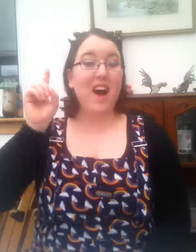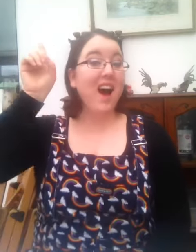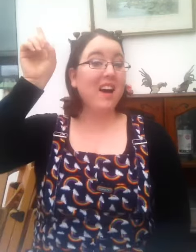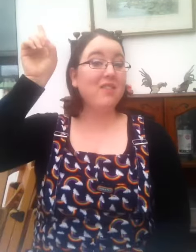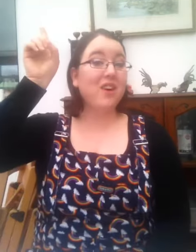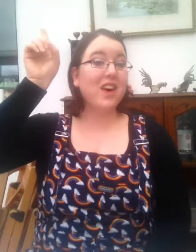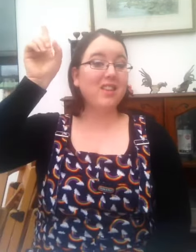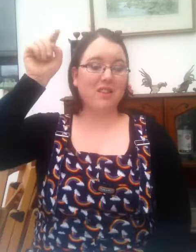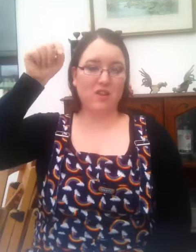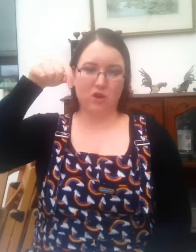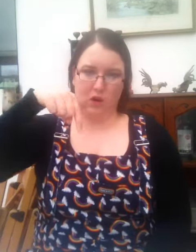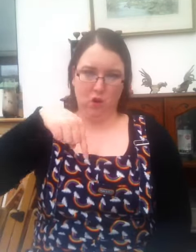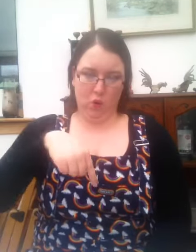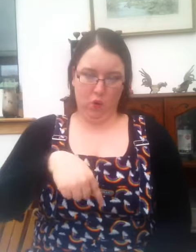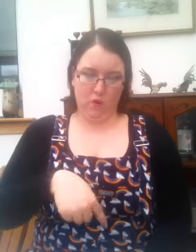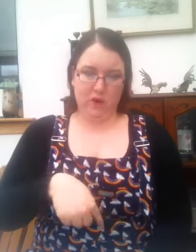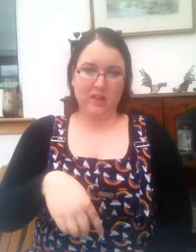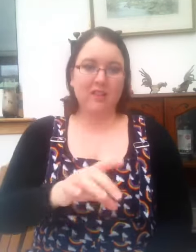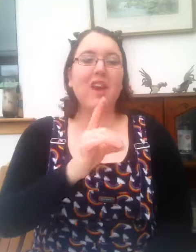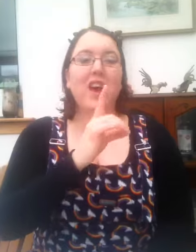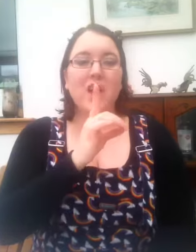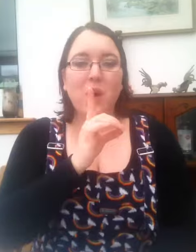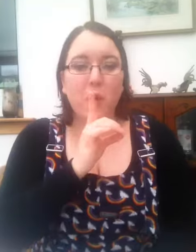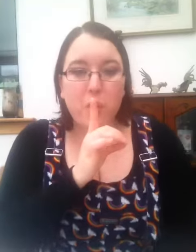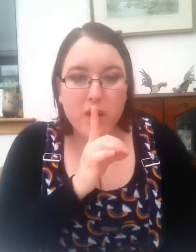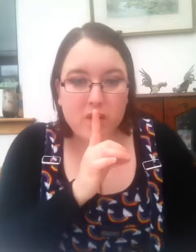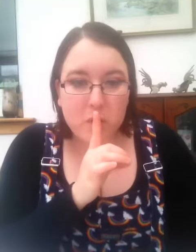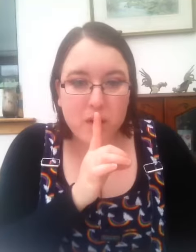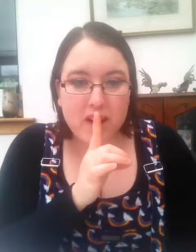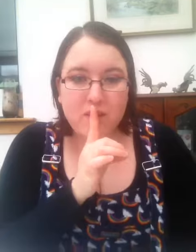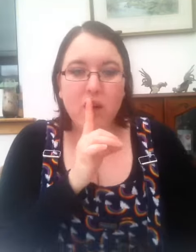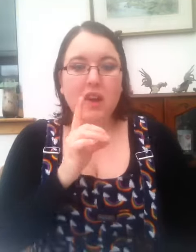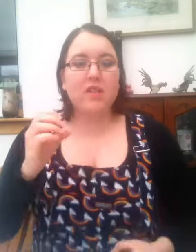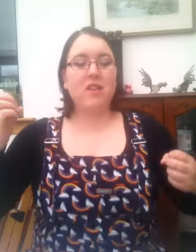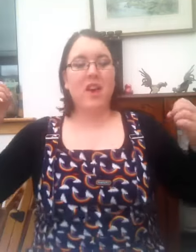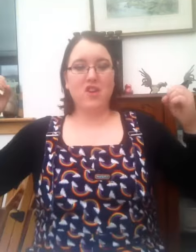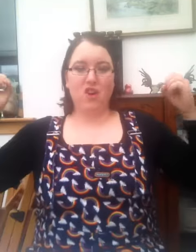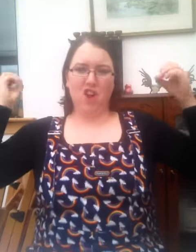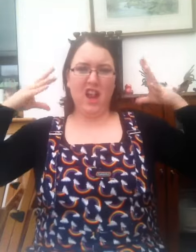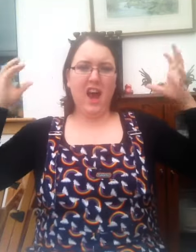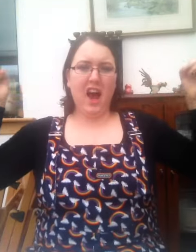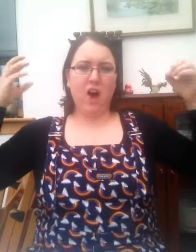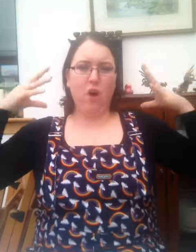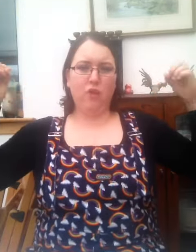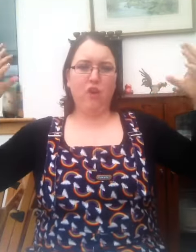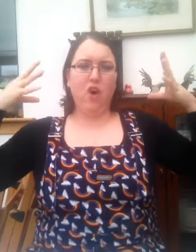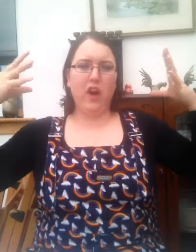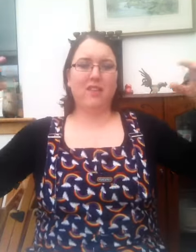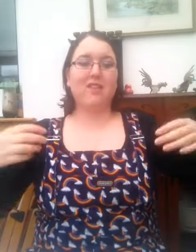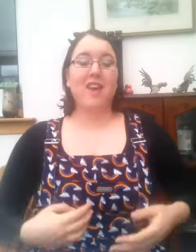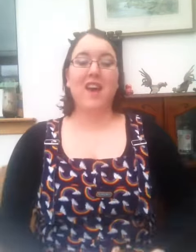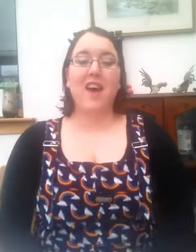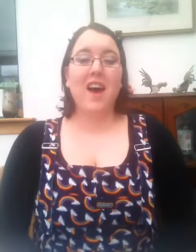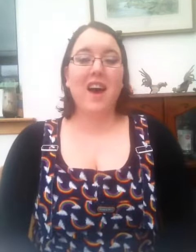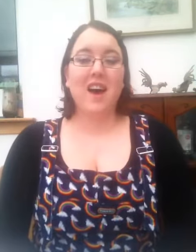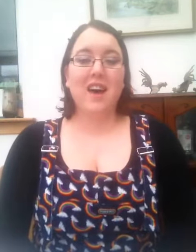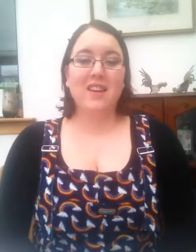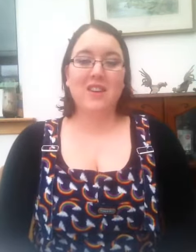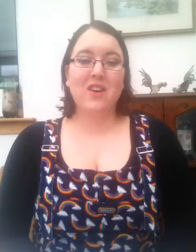high voice, your low voice, your whispering voice, your loud voice and your